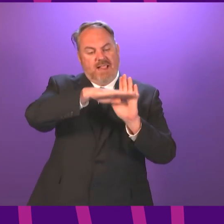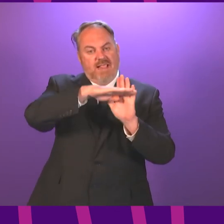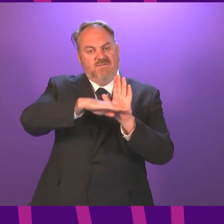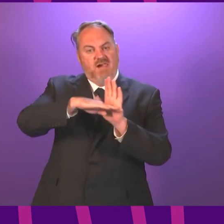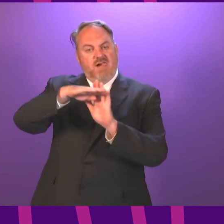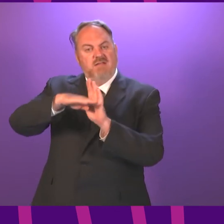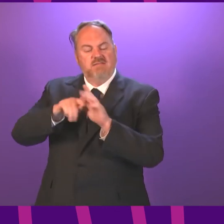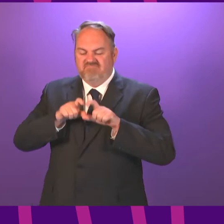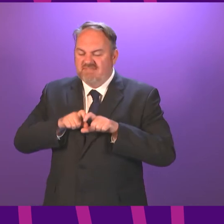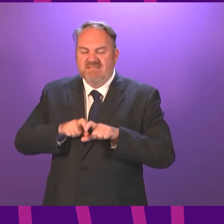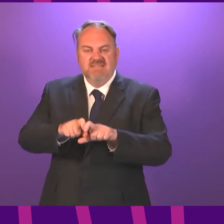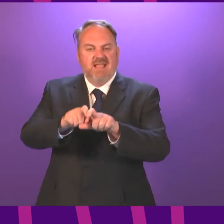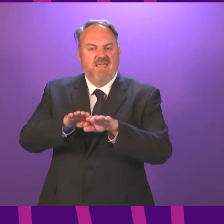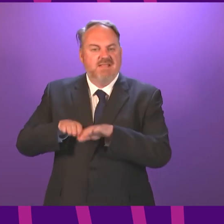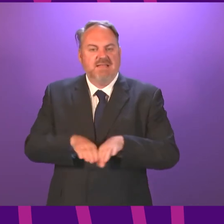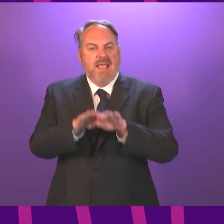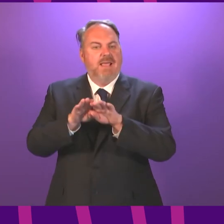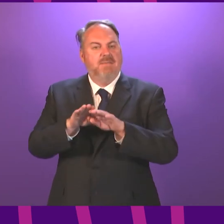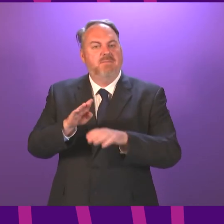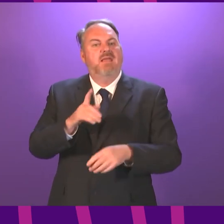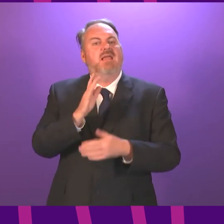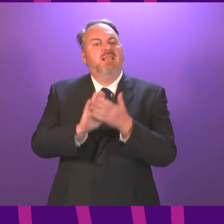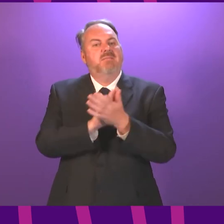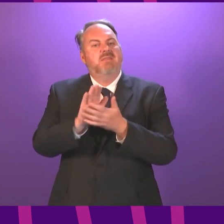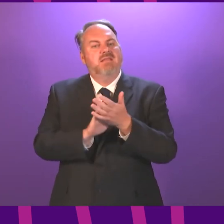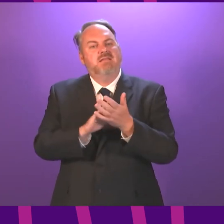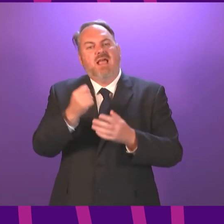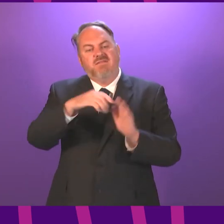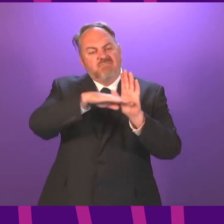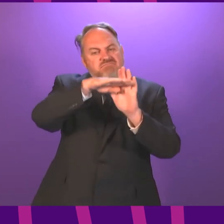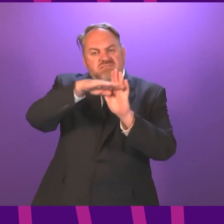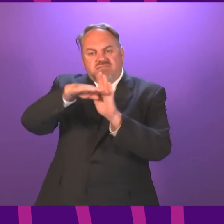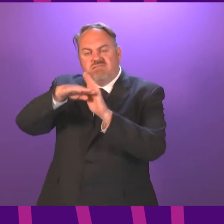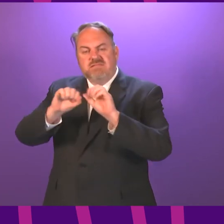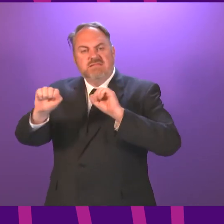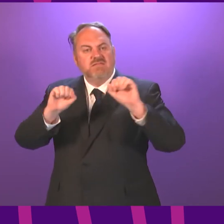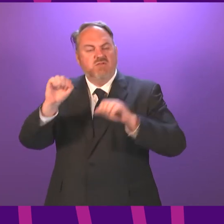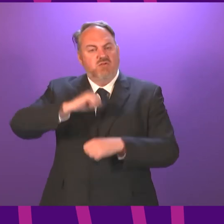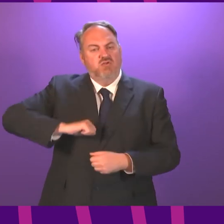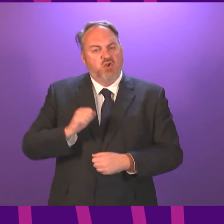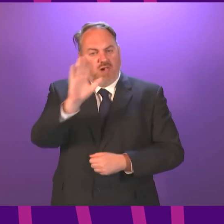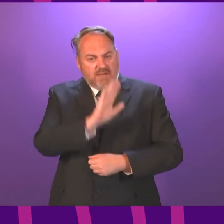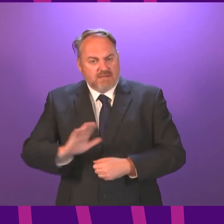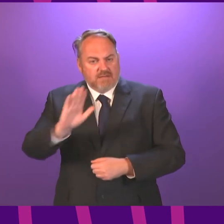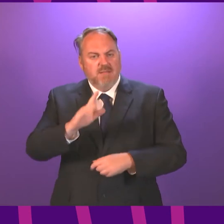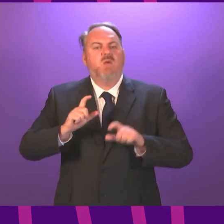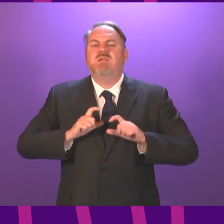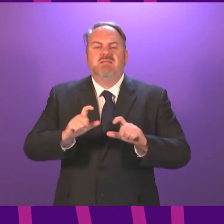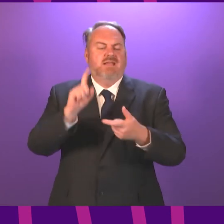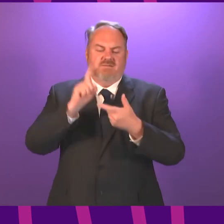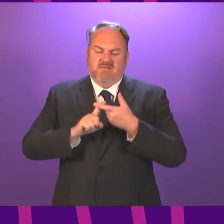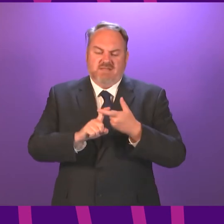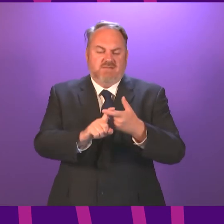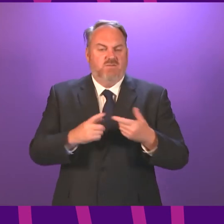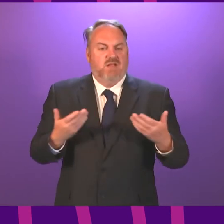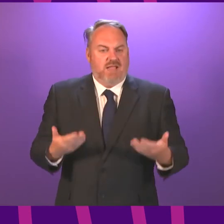that currently apply to different parts of the country. However, I will provide a general update on the state of the pandemic, and, of